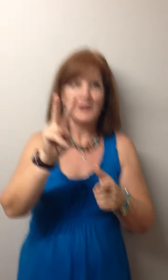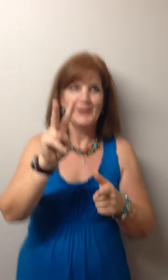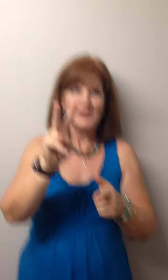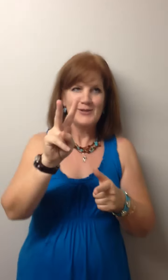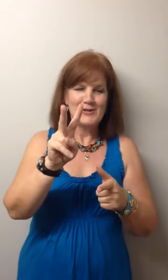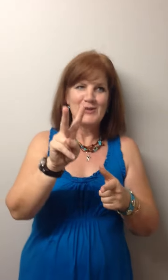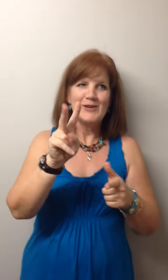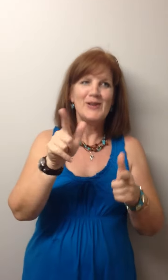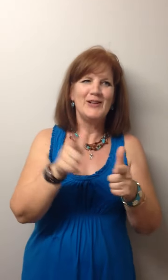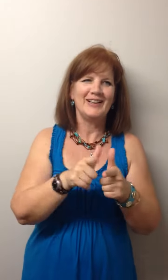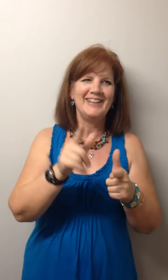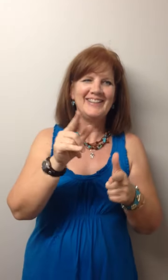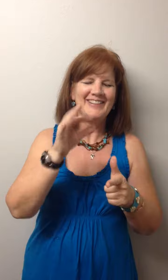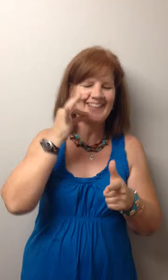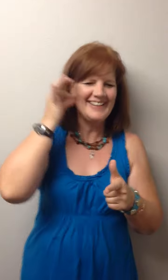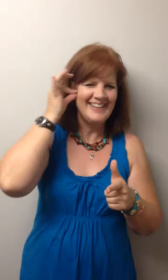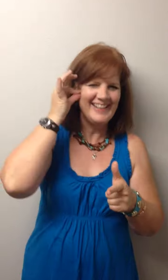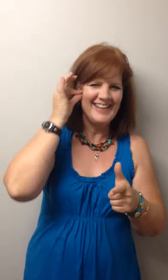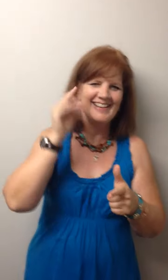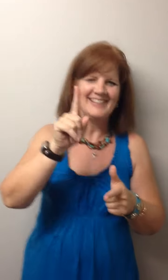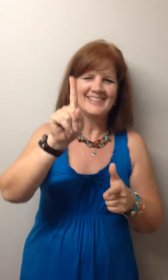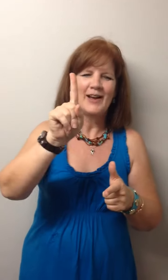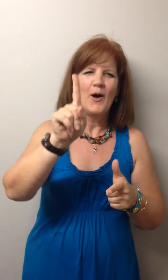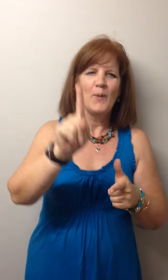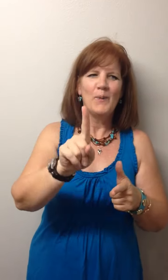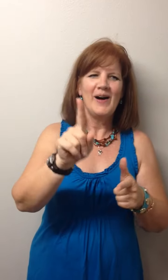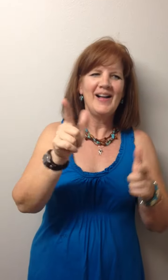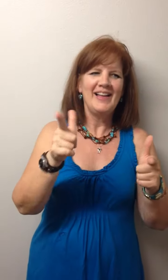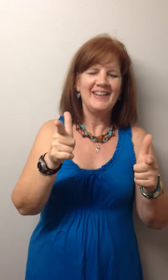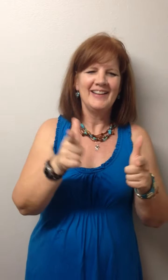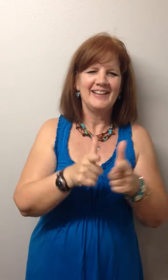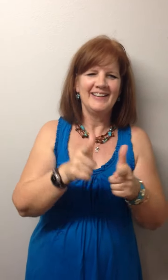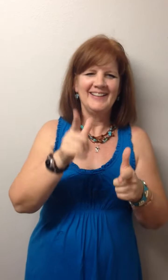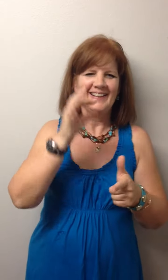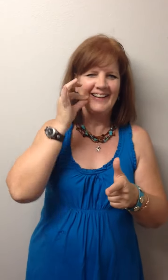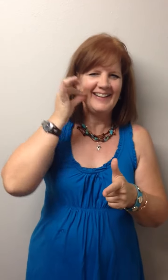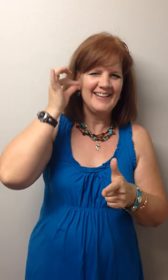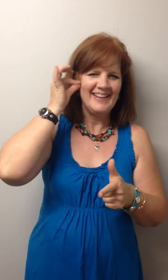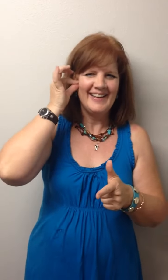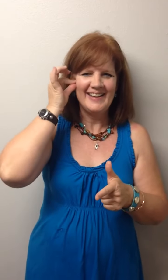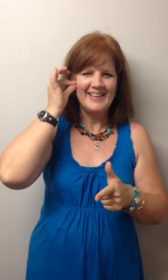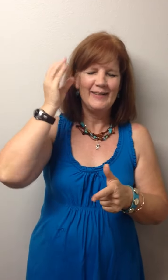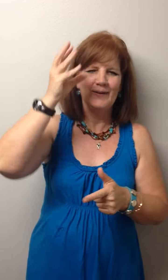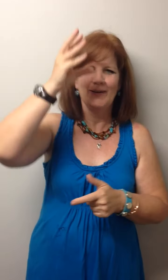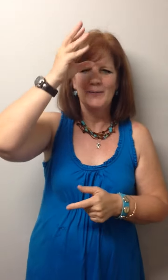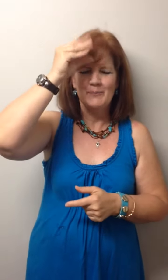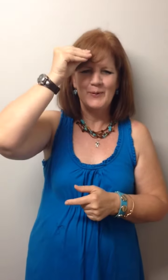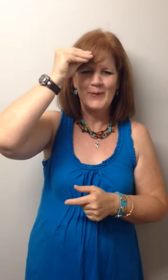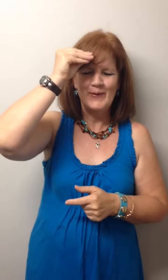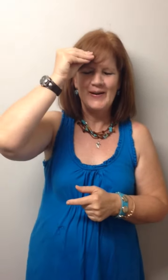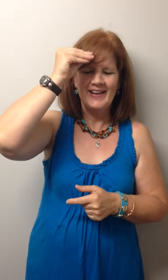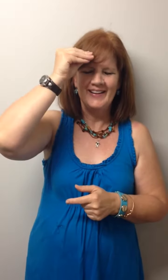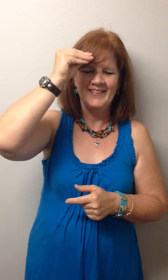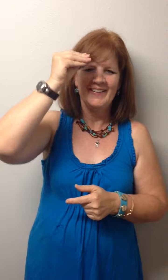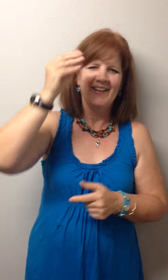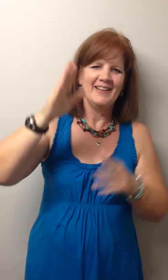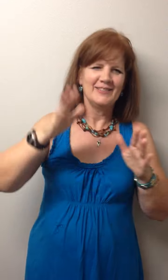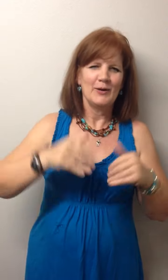2 little Indians, 1 little Indian boy. And so,